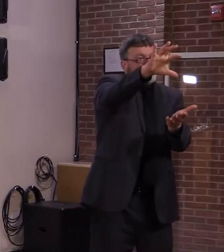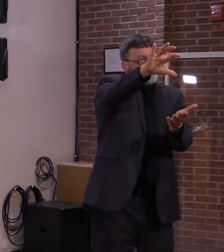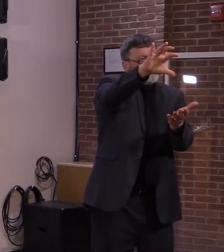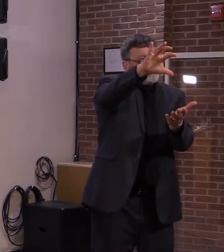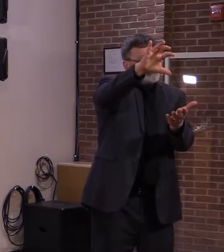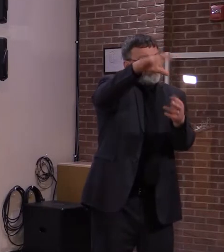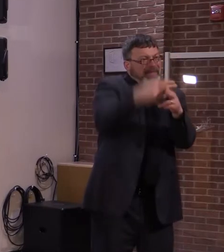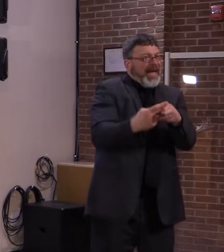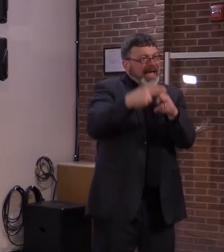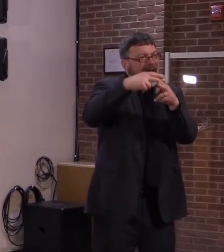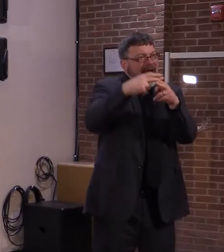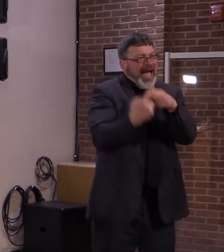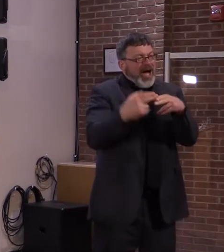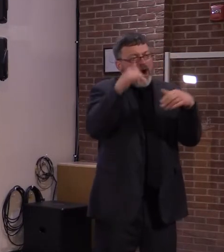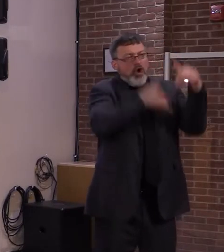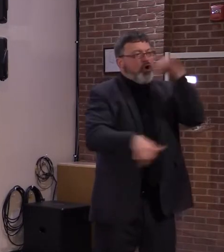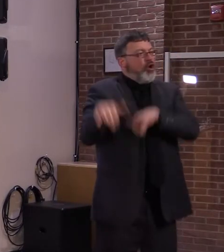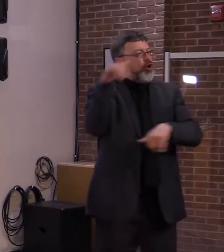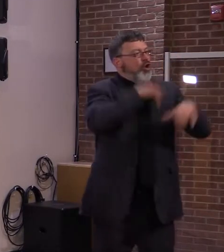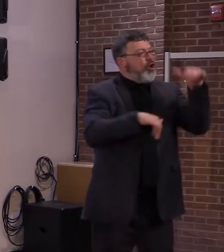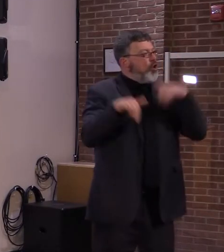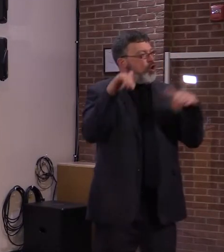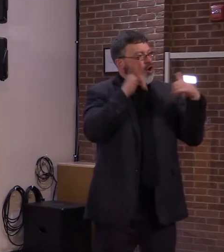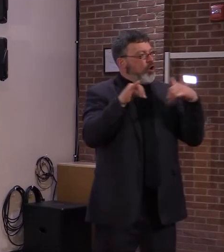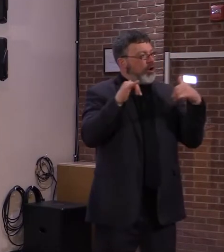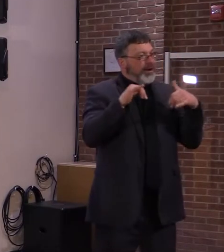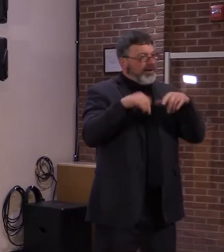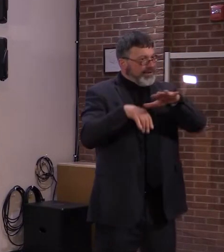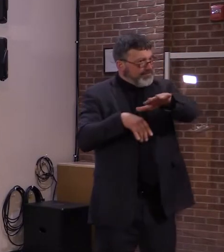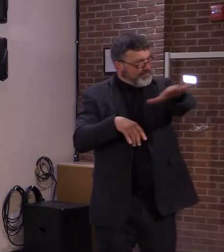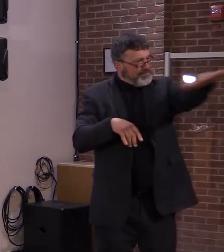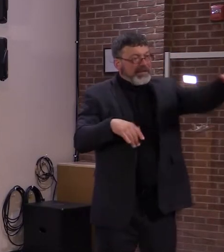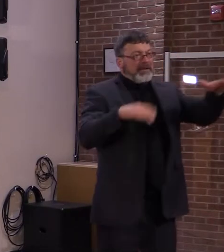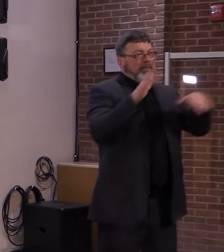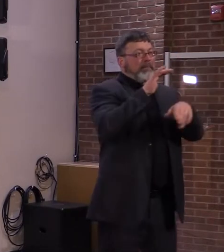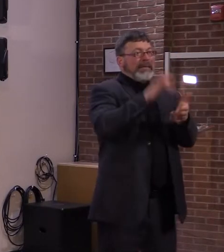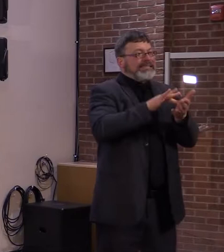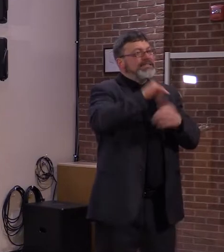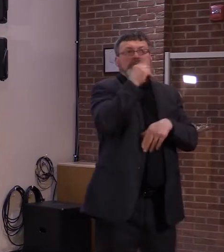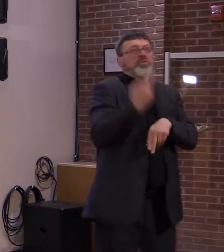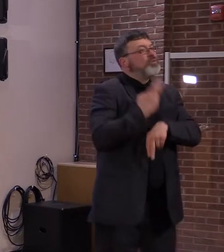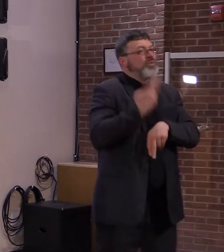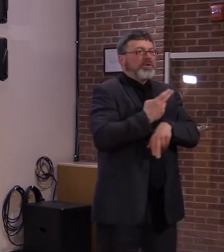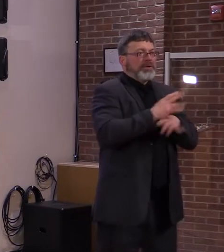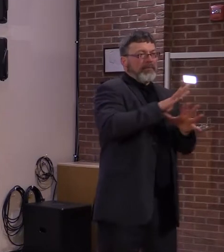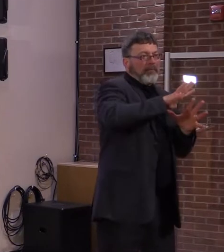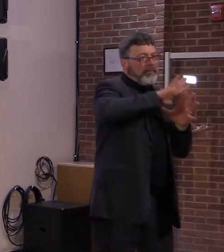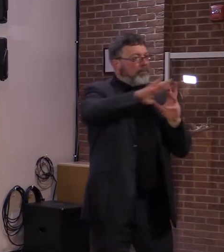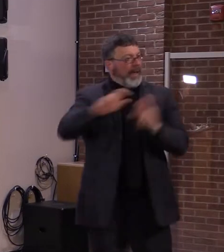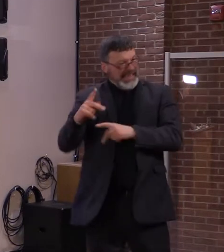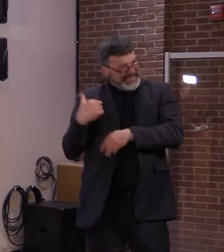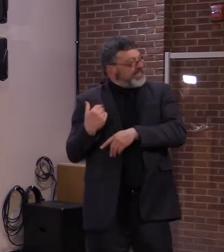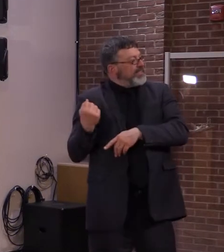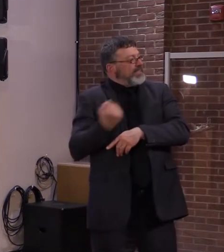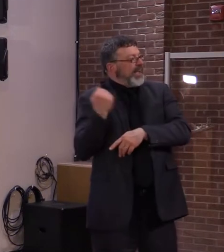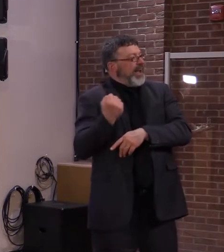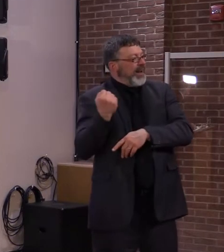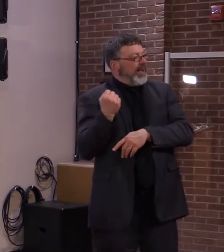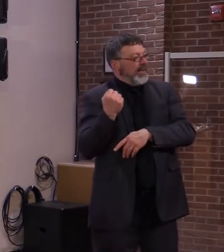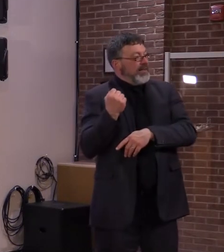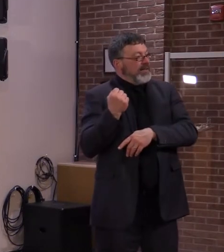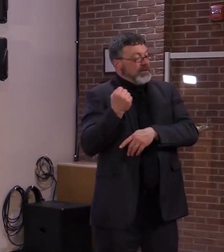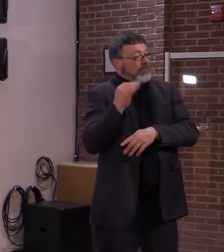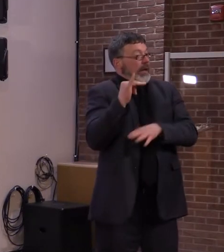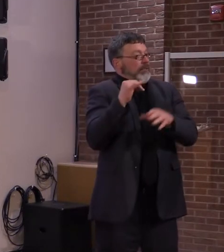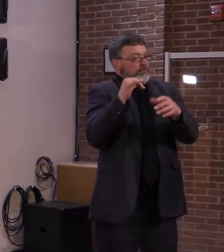This past weekend, it was over 7,000 pounds. So, I want to thank Vermoners for stepping up.